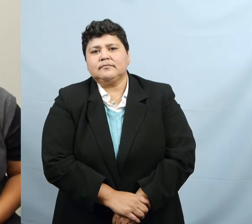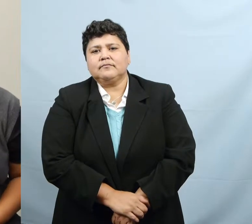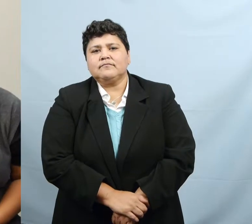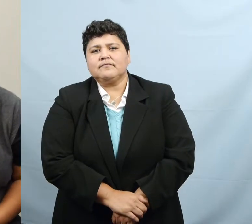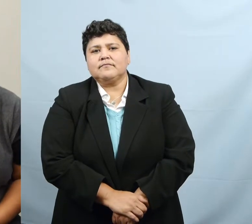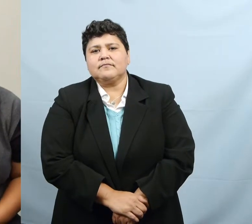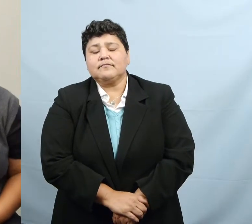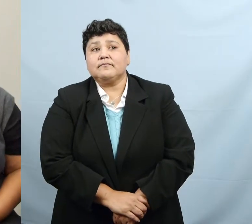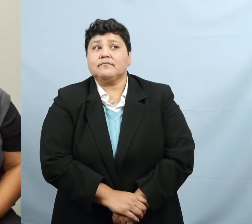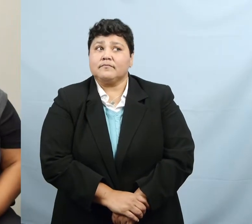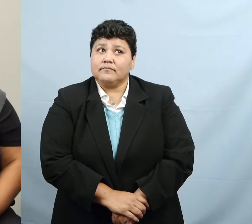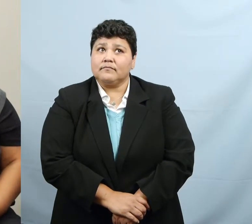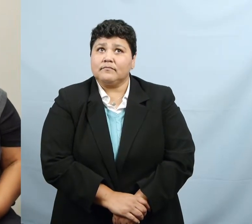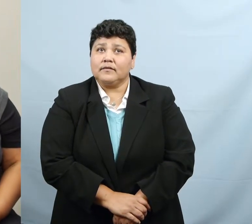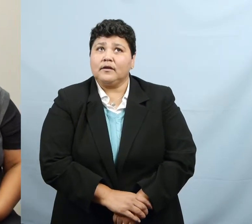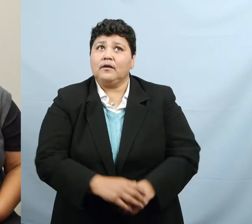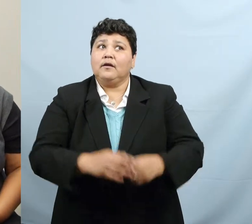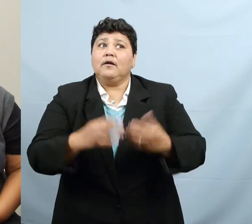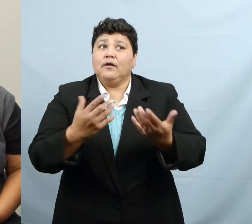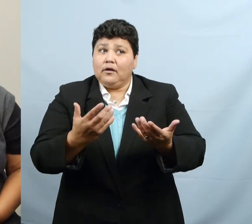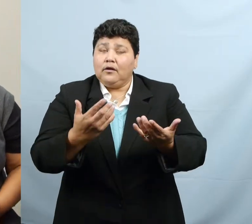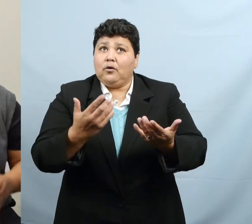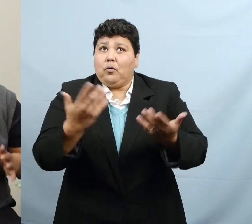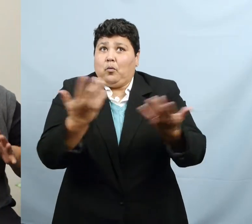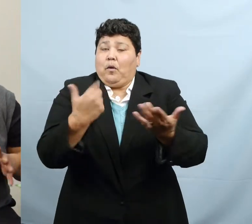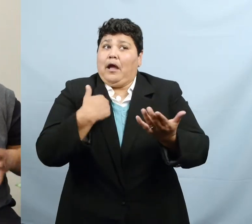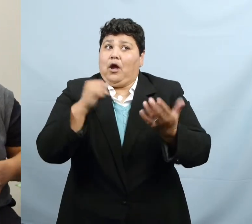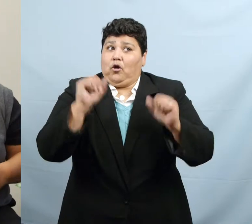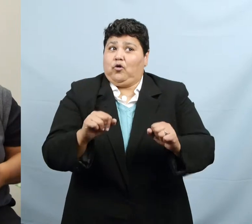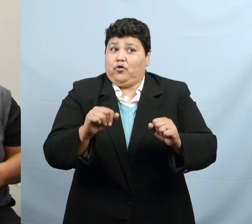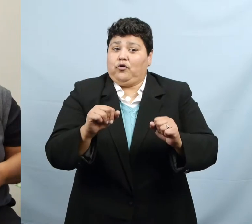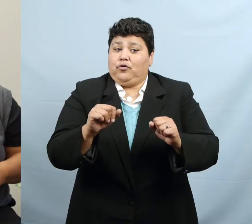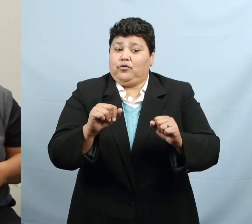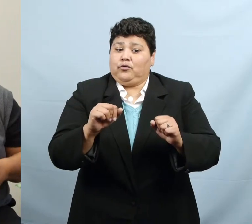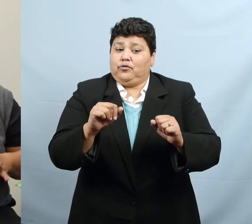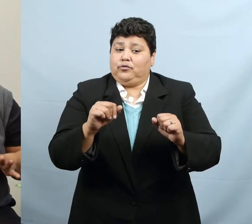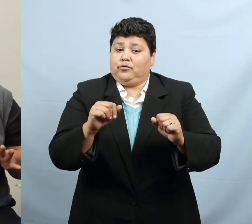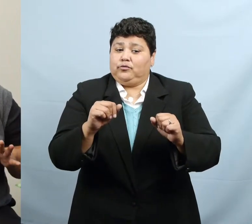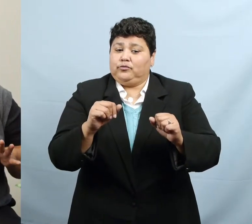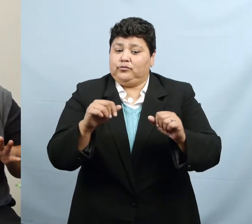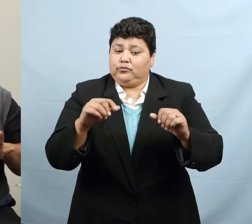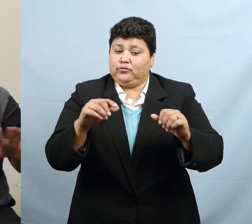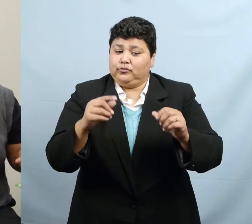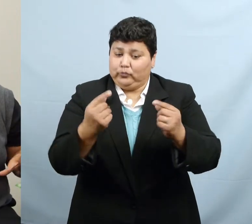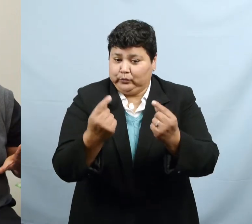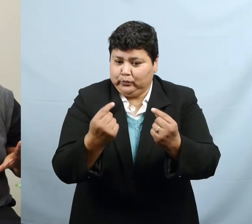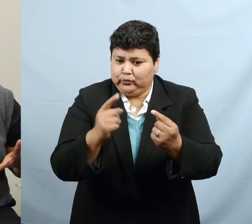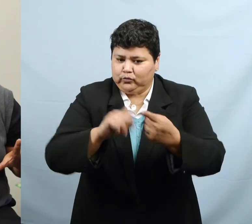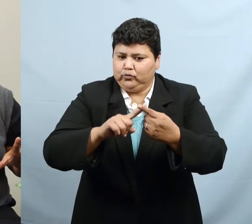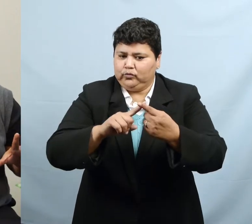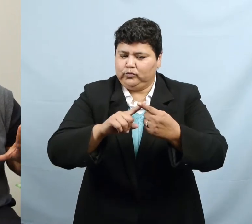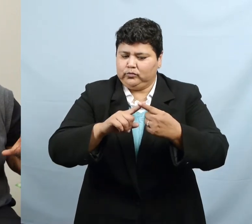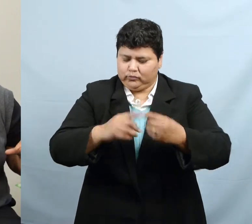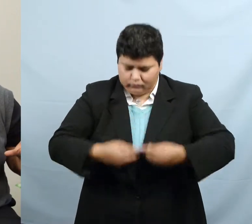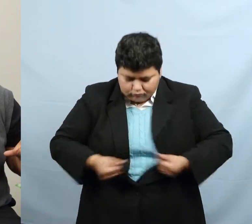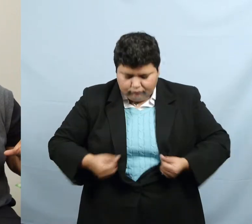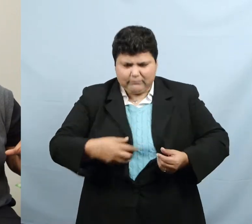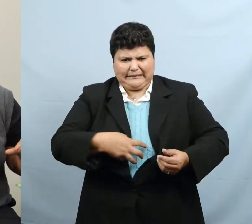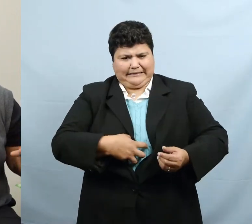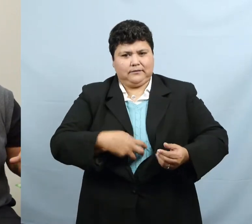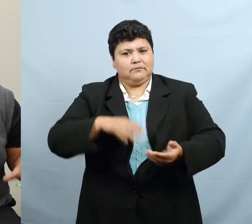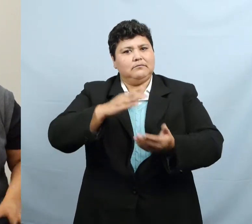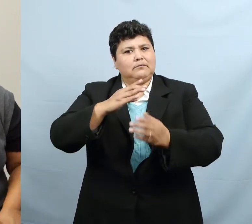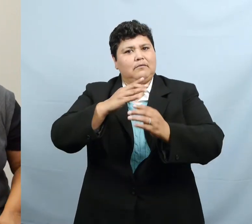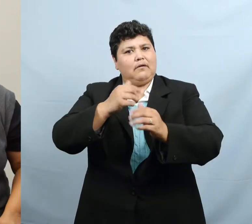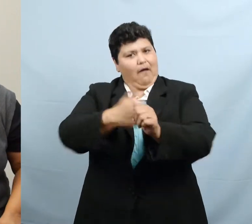So some of the things that I could have done to not feel this way and to feel like that everybody got a fair share